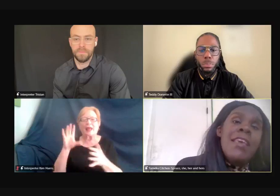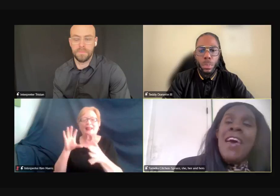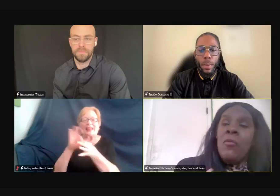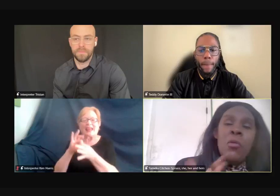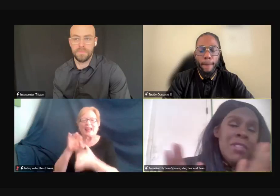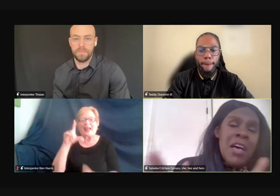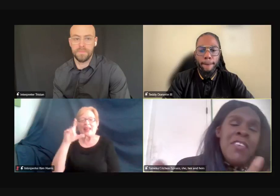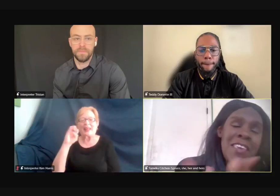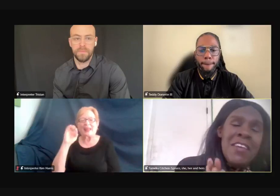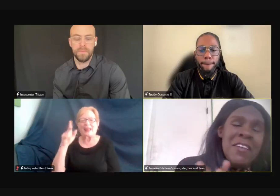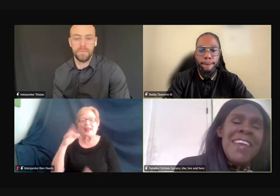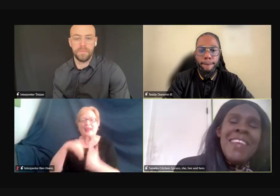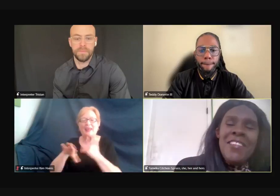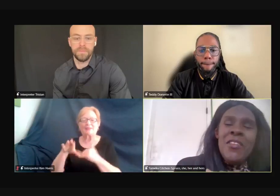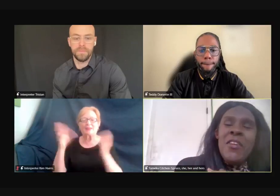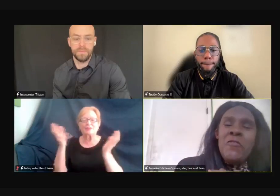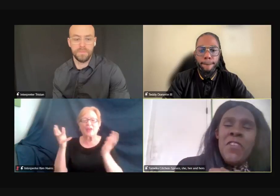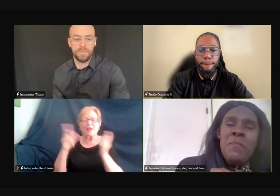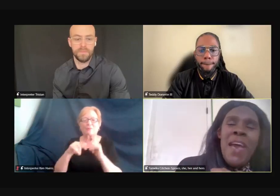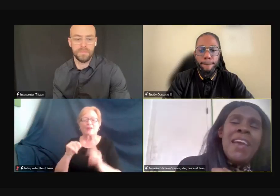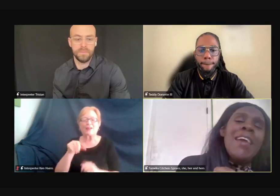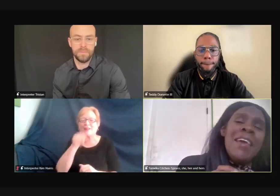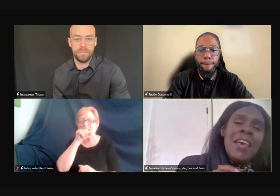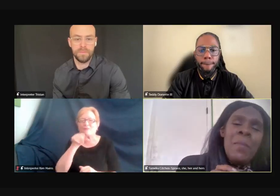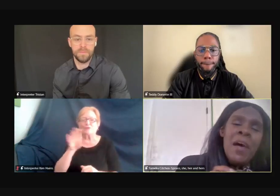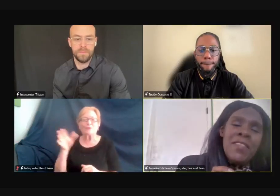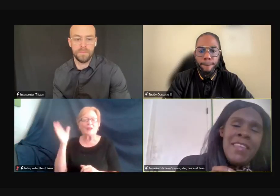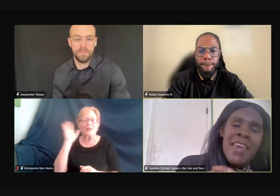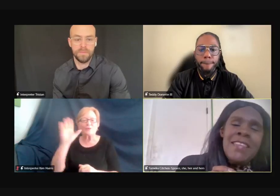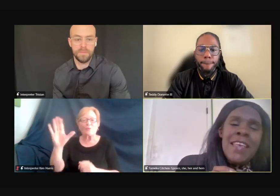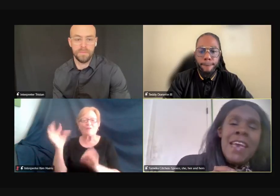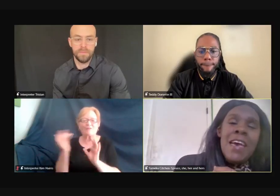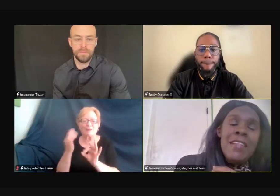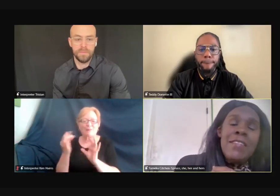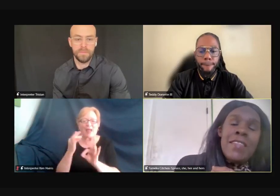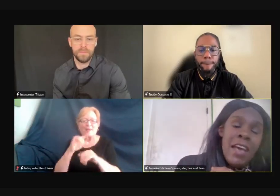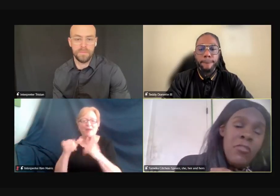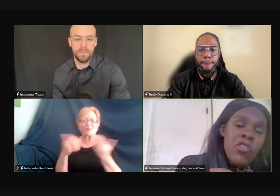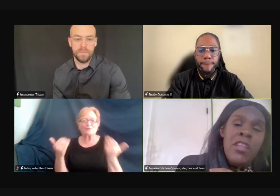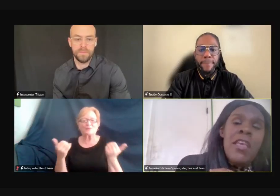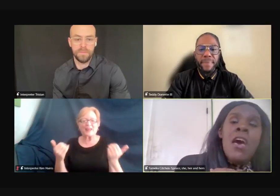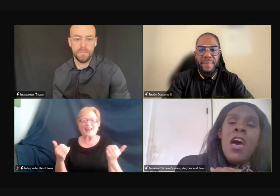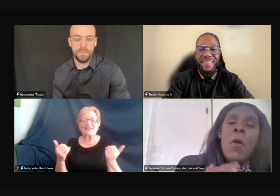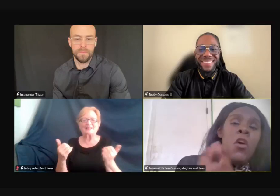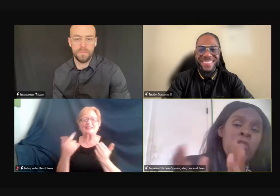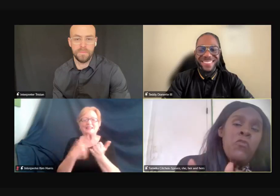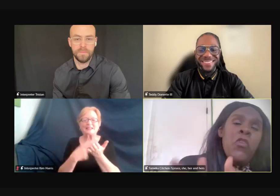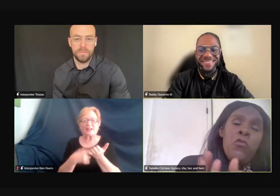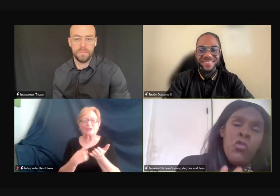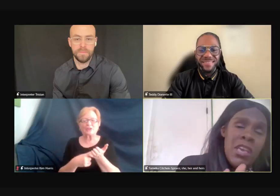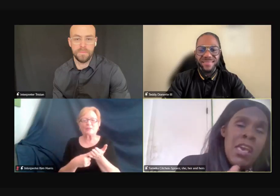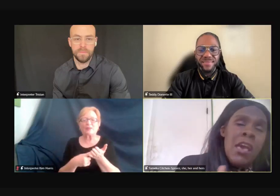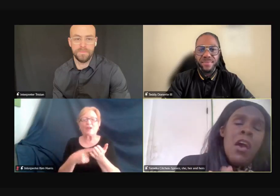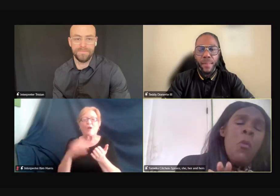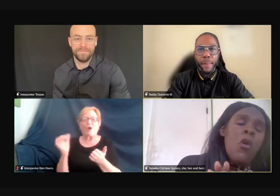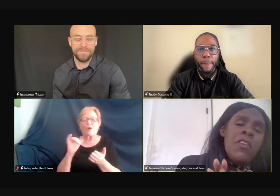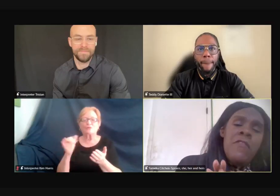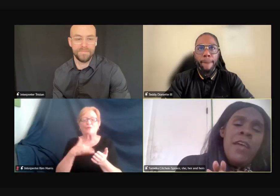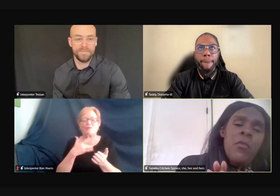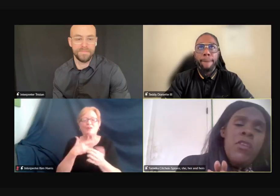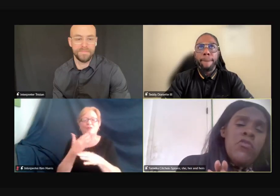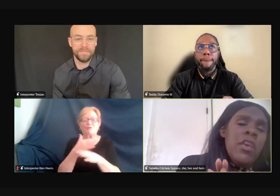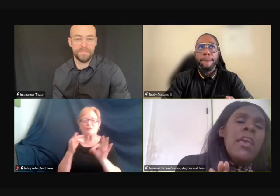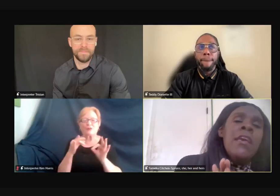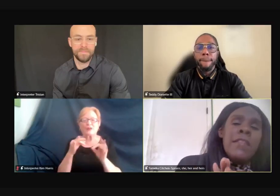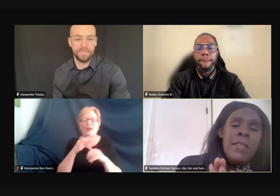chat. We would love to hear, you know, we would feedback about today's discussion. Also feel free of